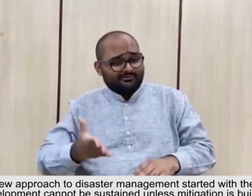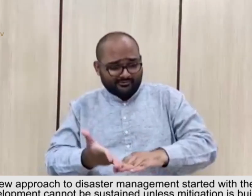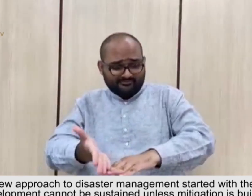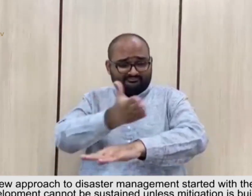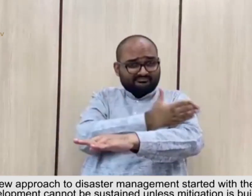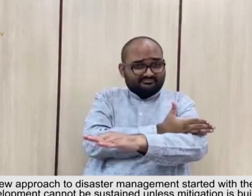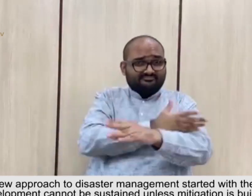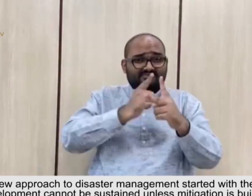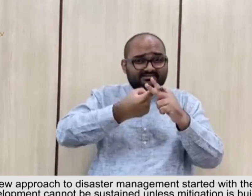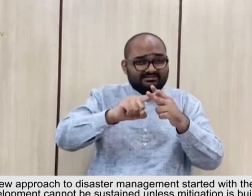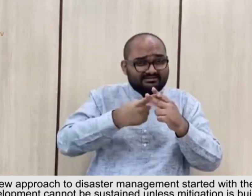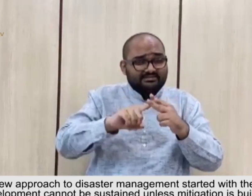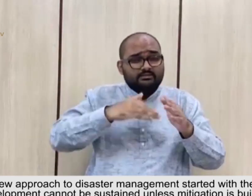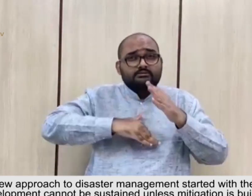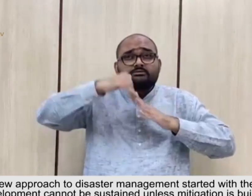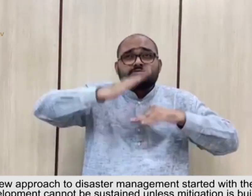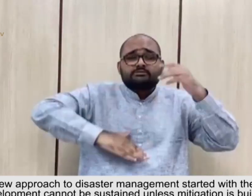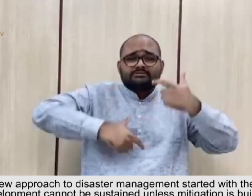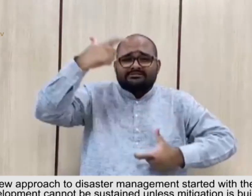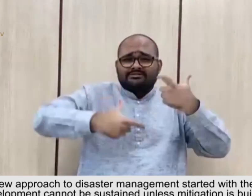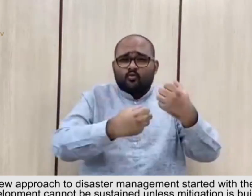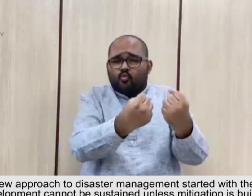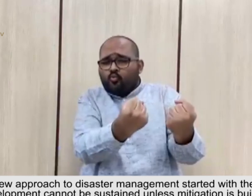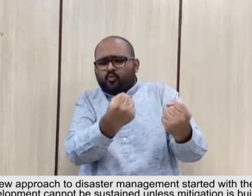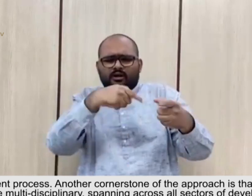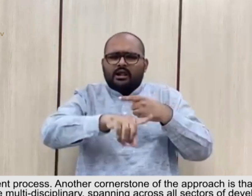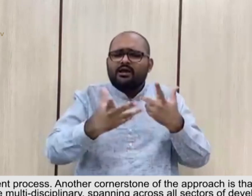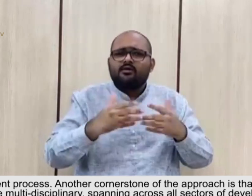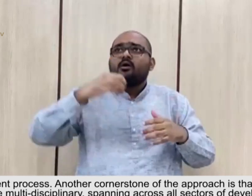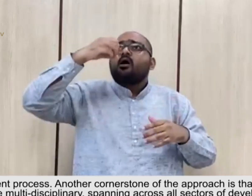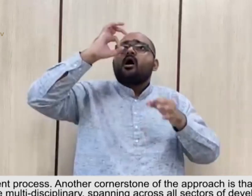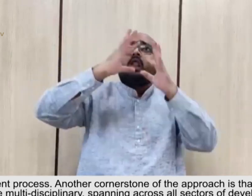be sustained unless mitigation is built into the development process. 10